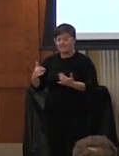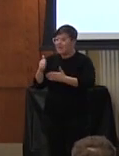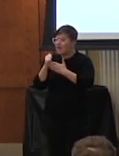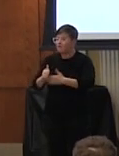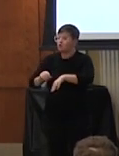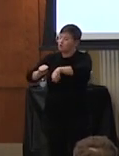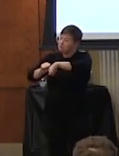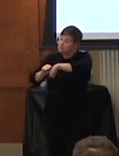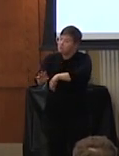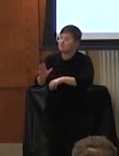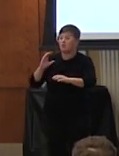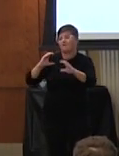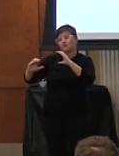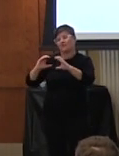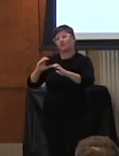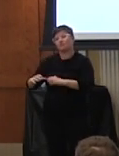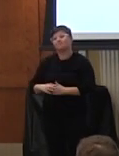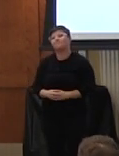conversation going